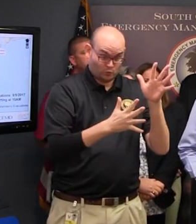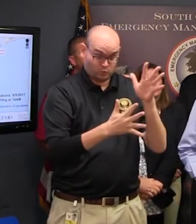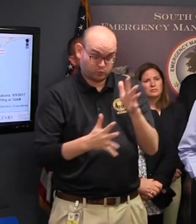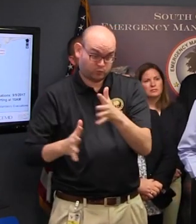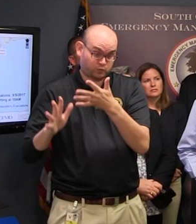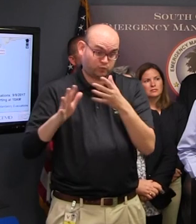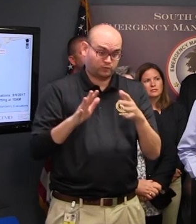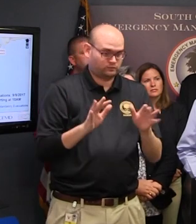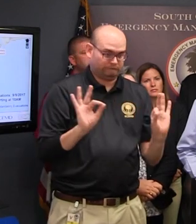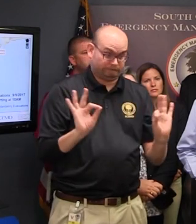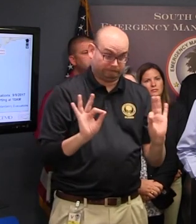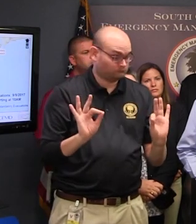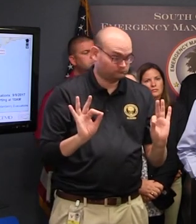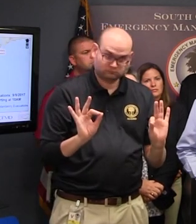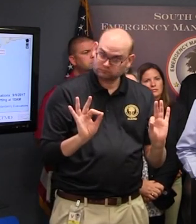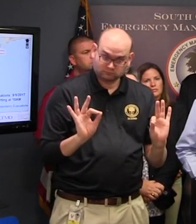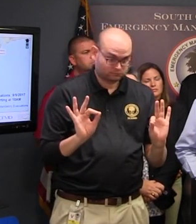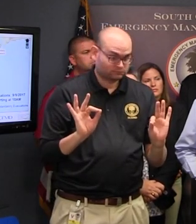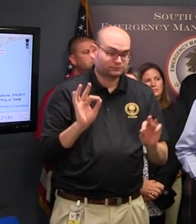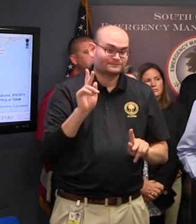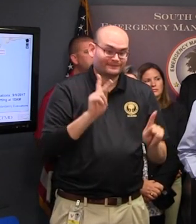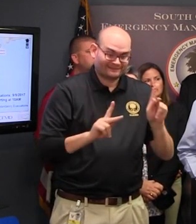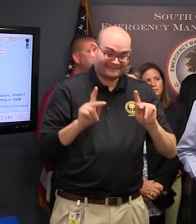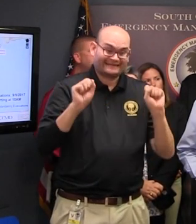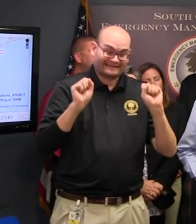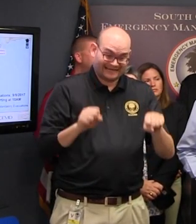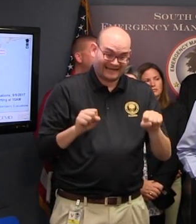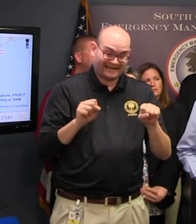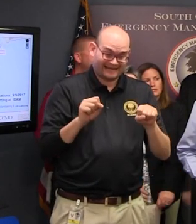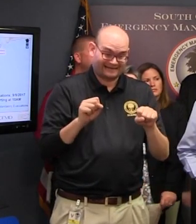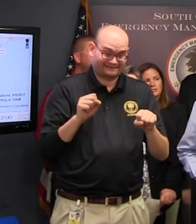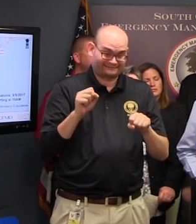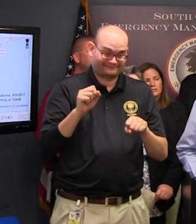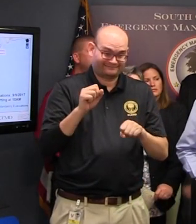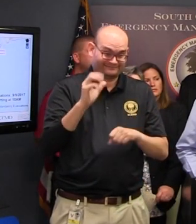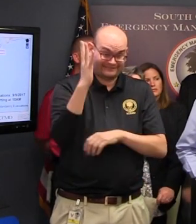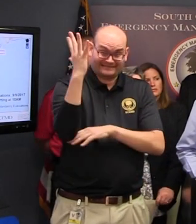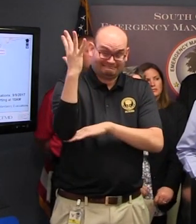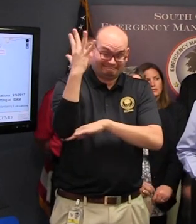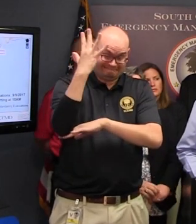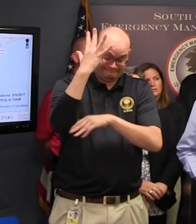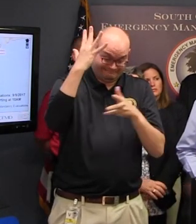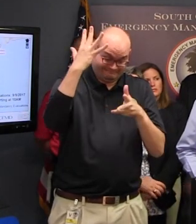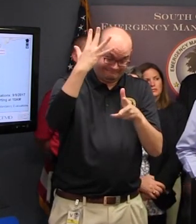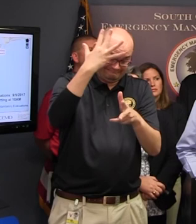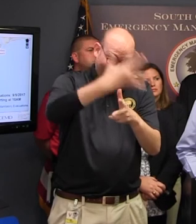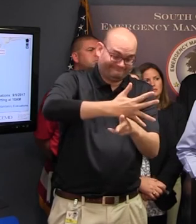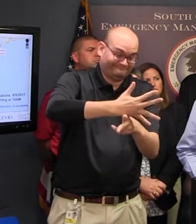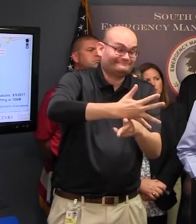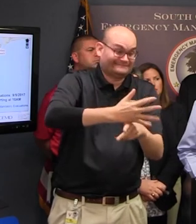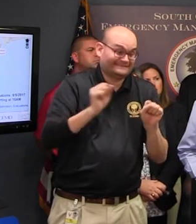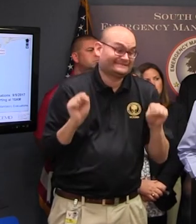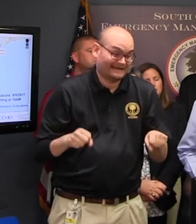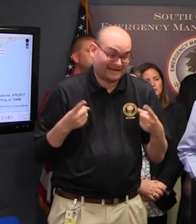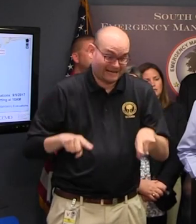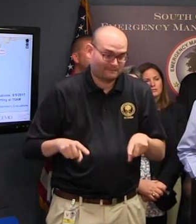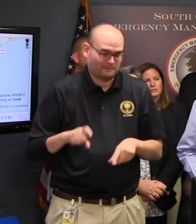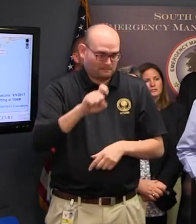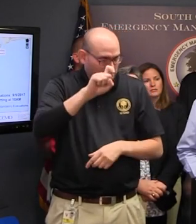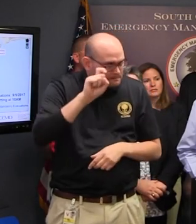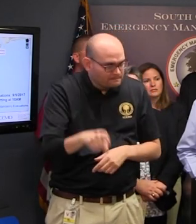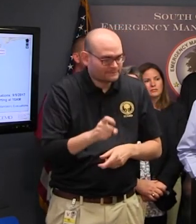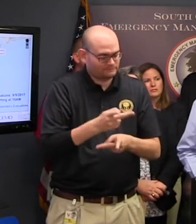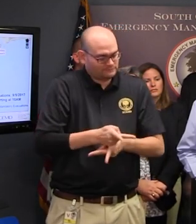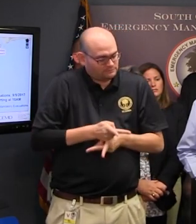get hit by trees and limbs falling off of trees And things blowing around You've got to be very careful in high